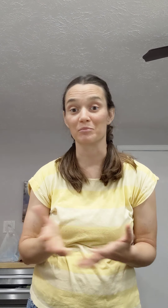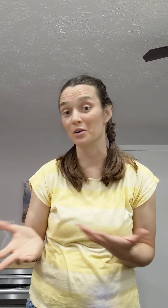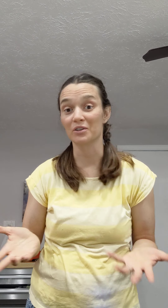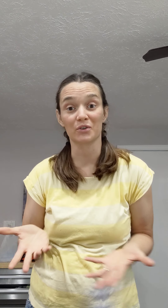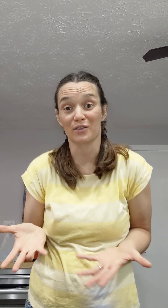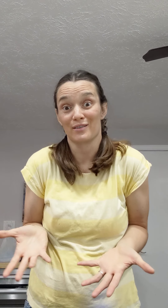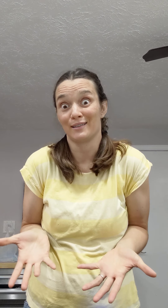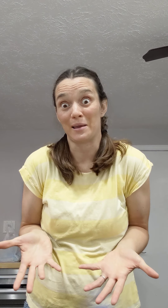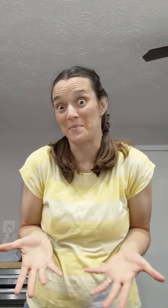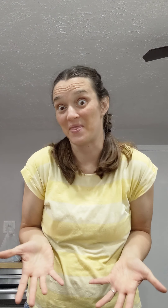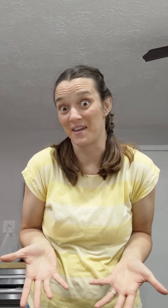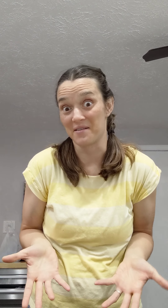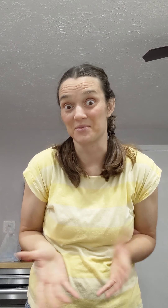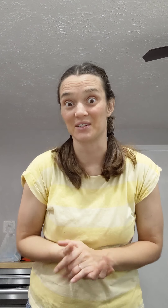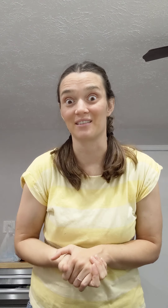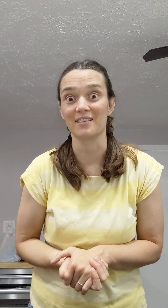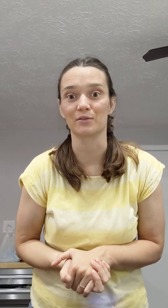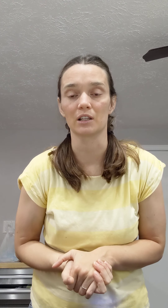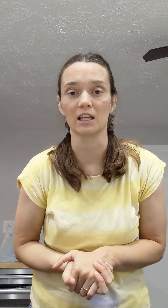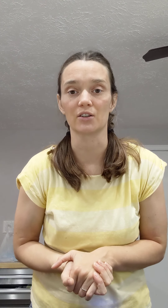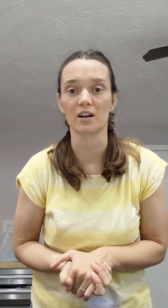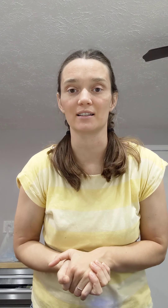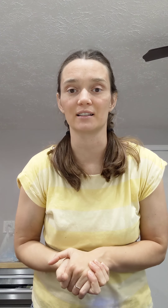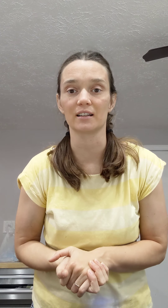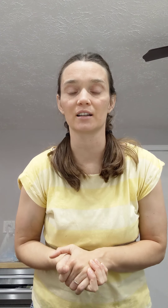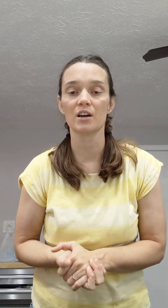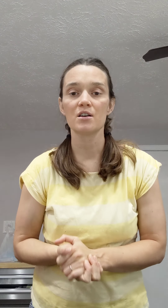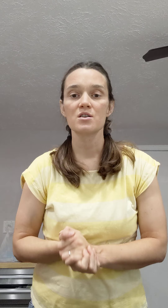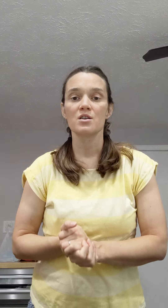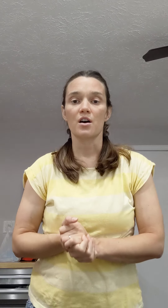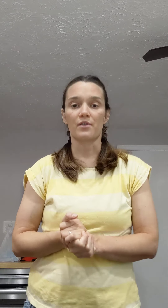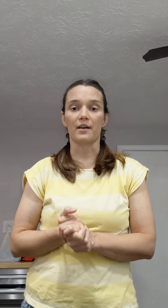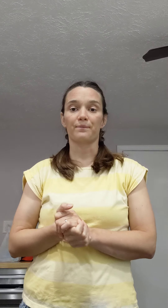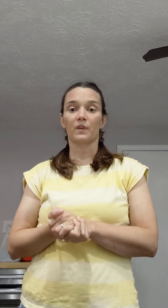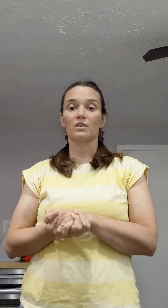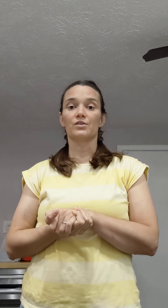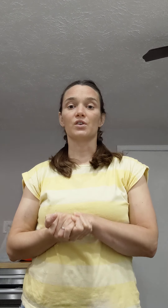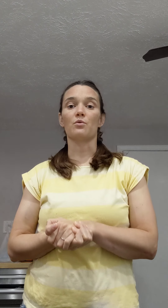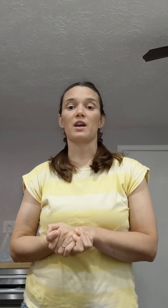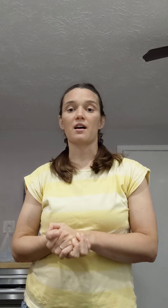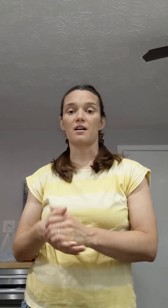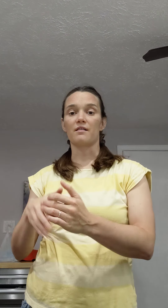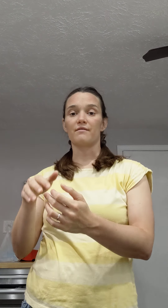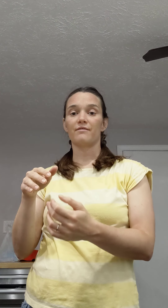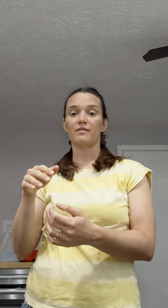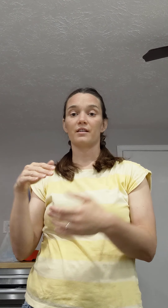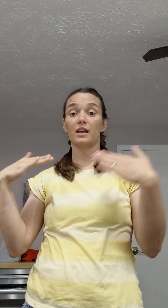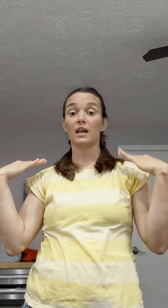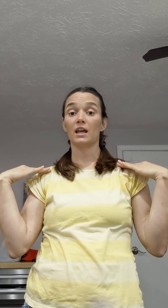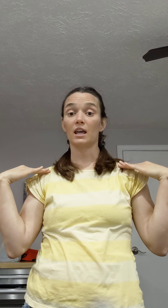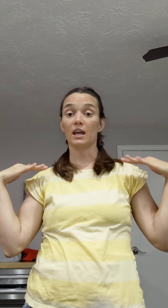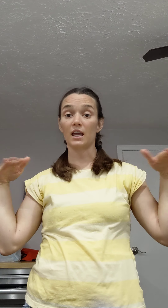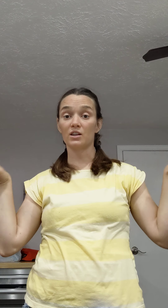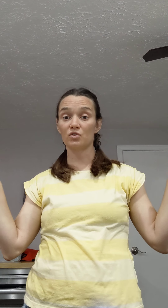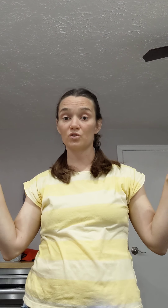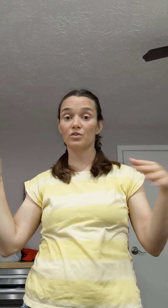and poetry are the same thing, which I think is really interesting. Okay. So we have angels